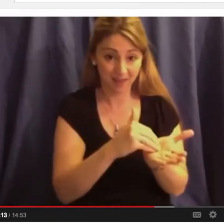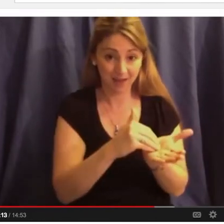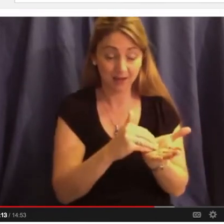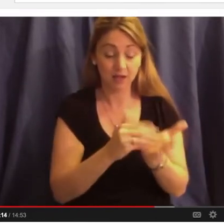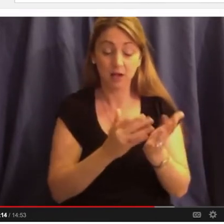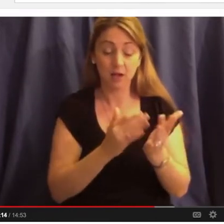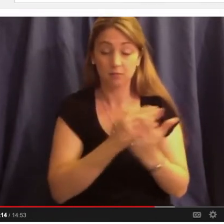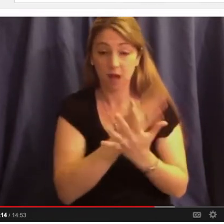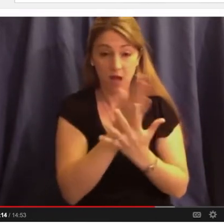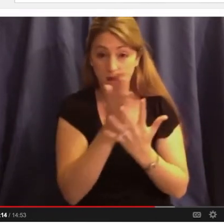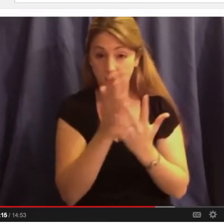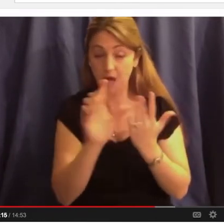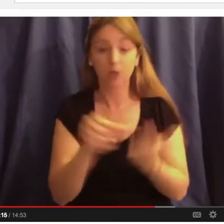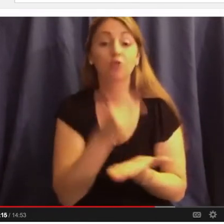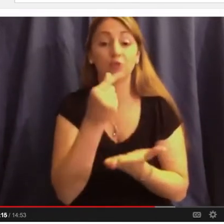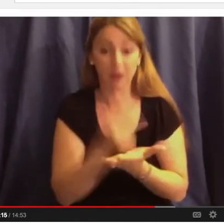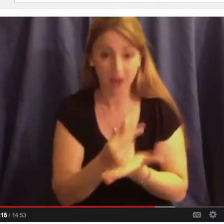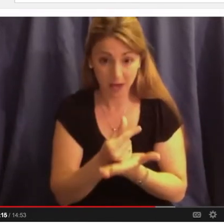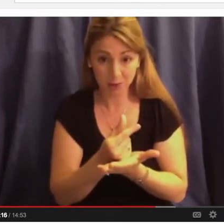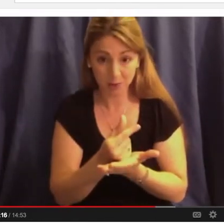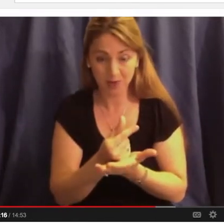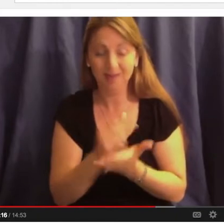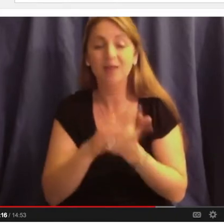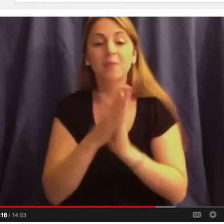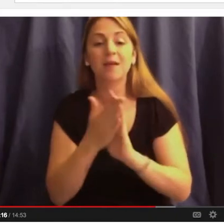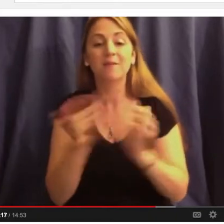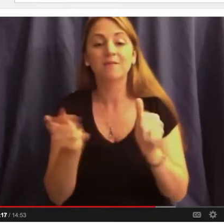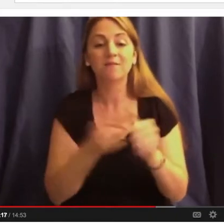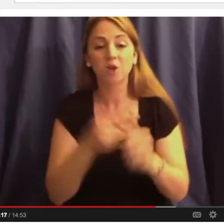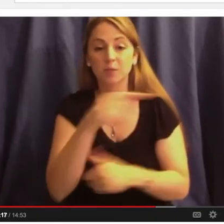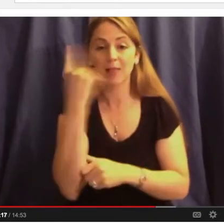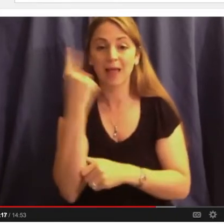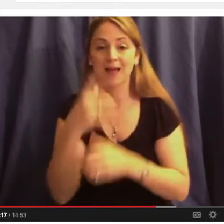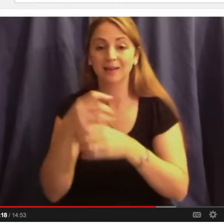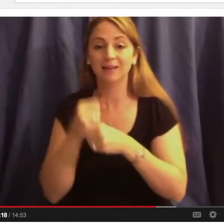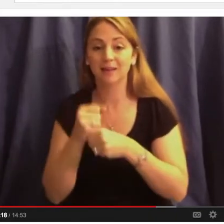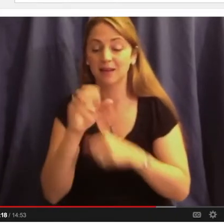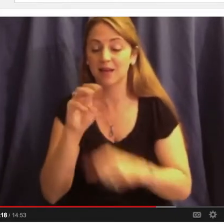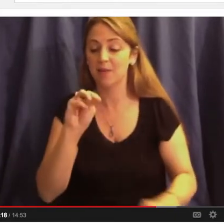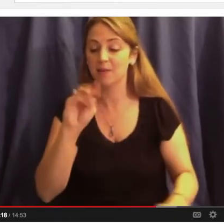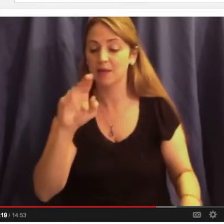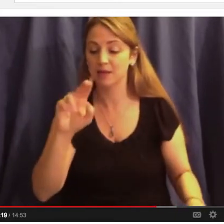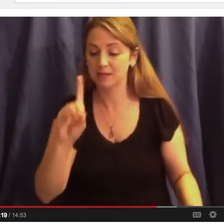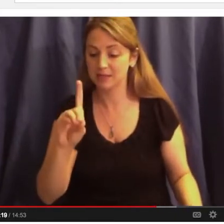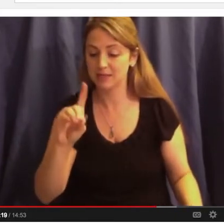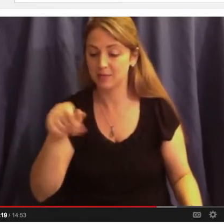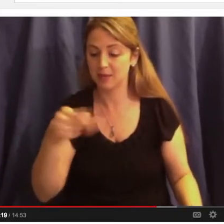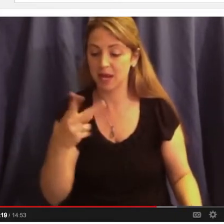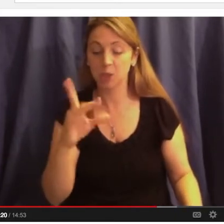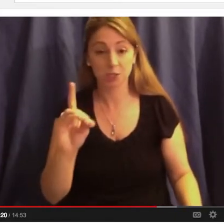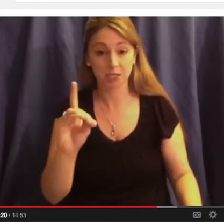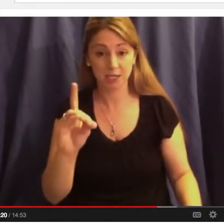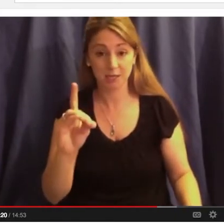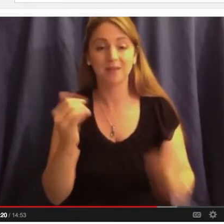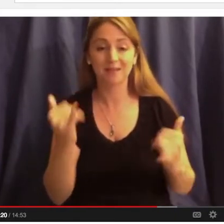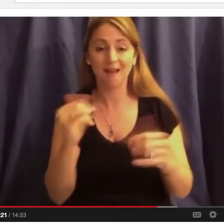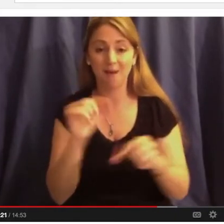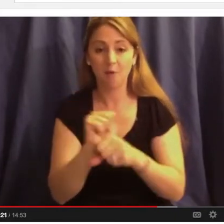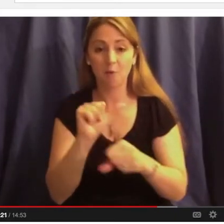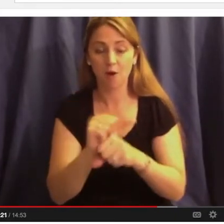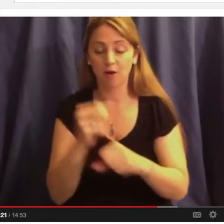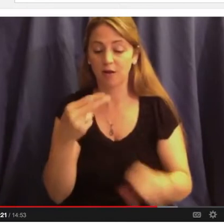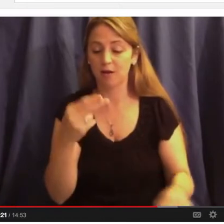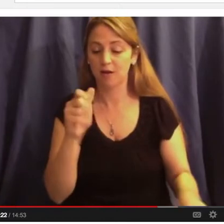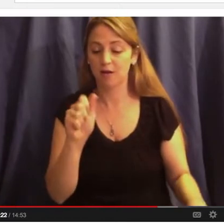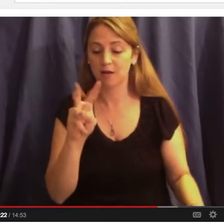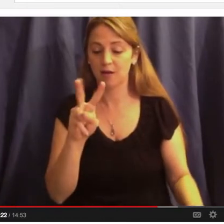to become the first black to get the MD-PhD from the University of Pennsylvania. He now works at Harvard. Nice story. Give him a hand for that, too. All right.